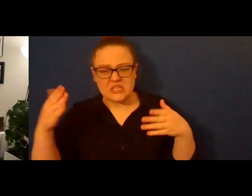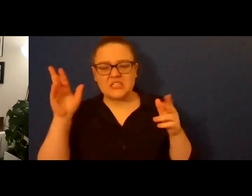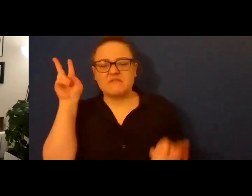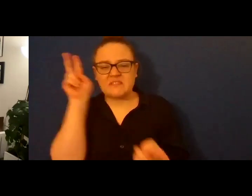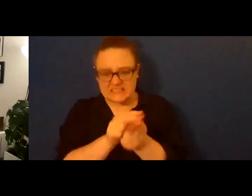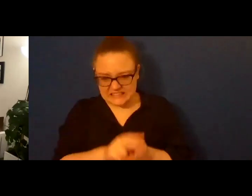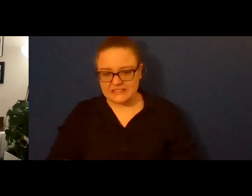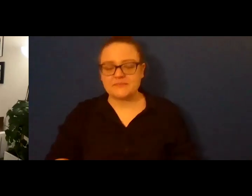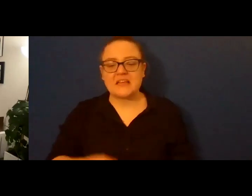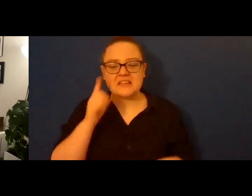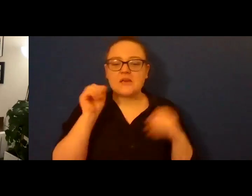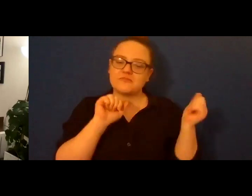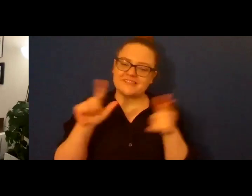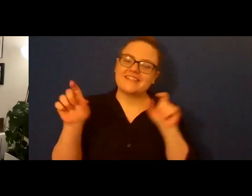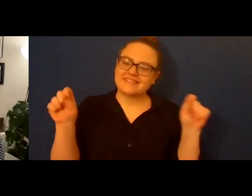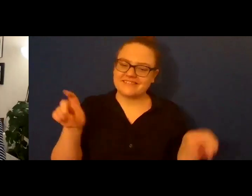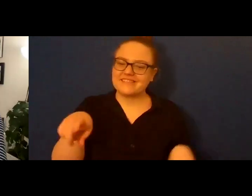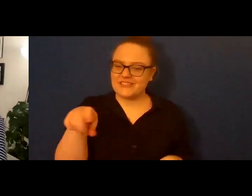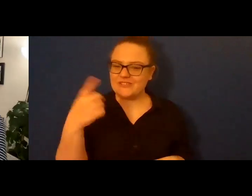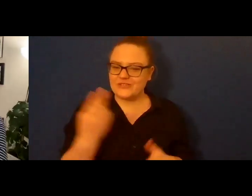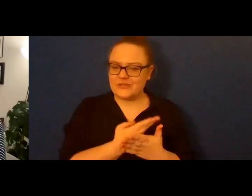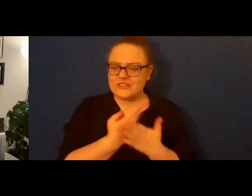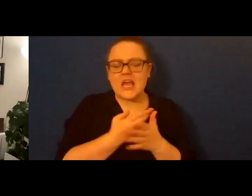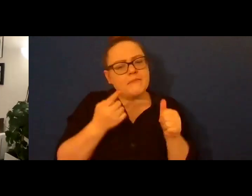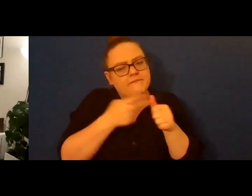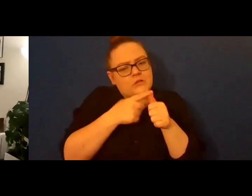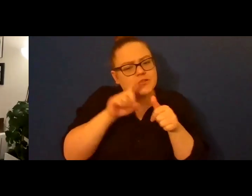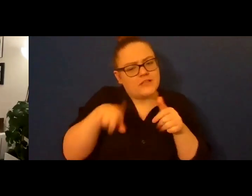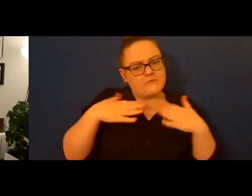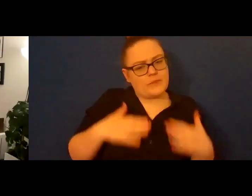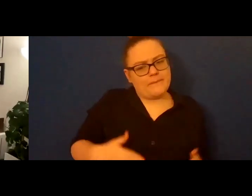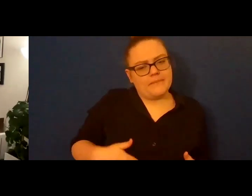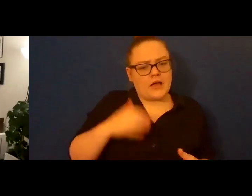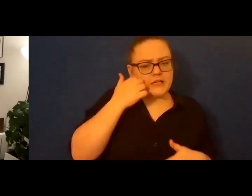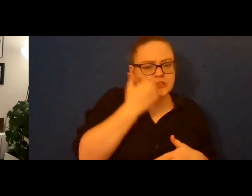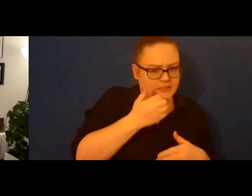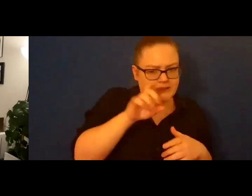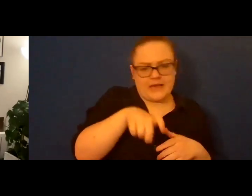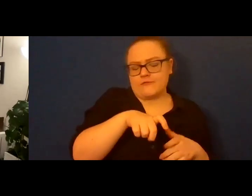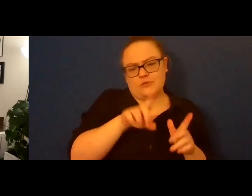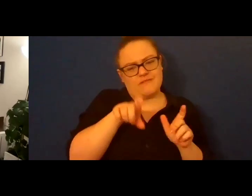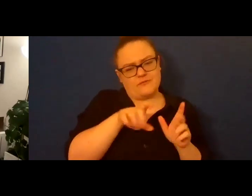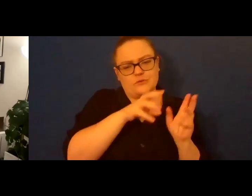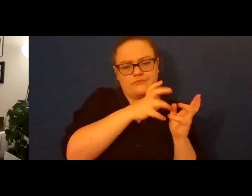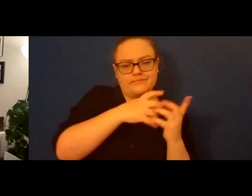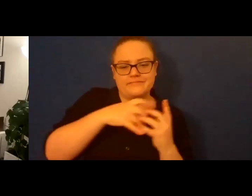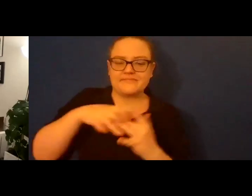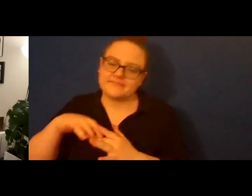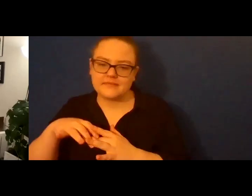So it starts off with a little body shame because we do have to ease into it, right? And I basically sort of cut out